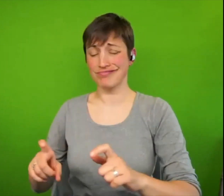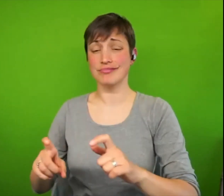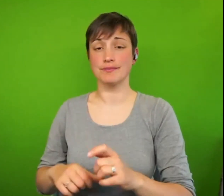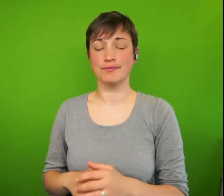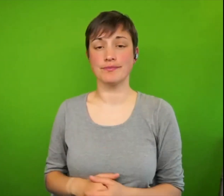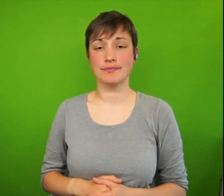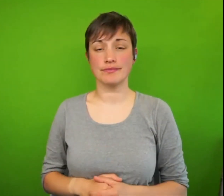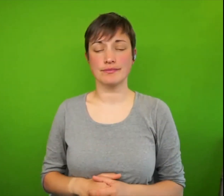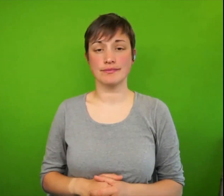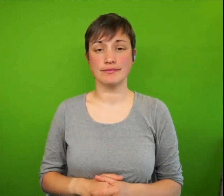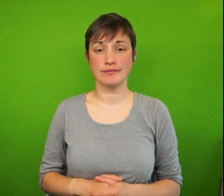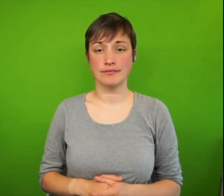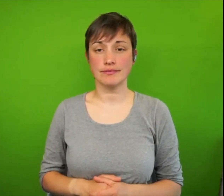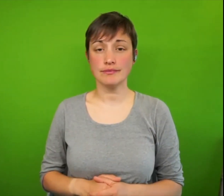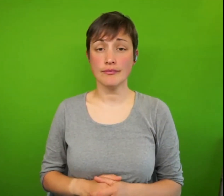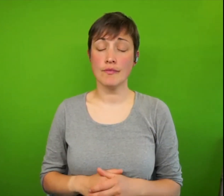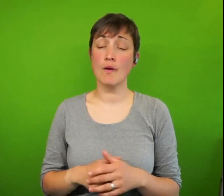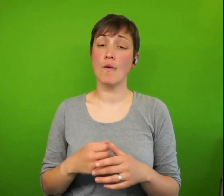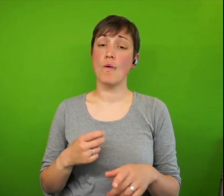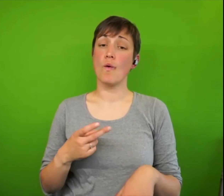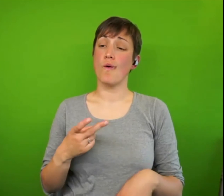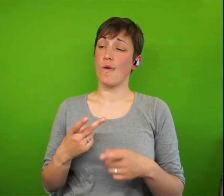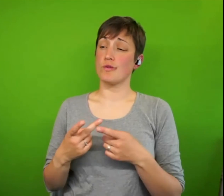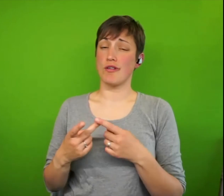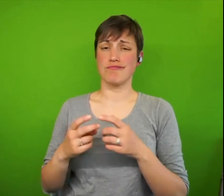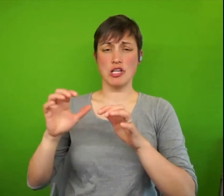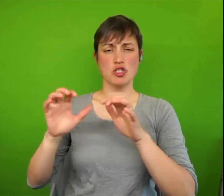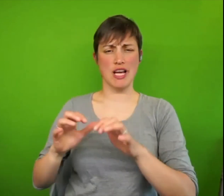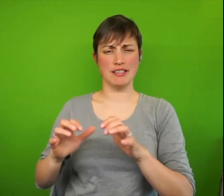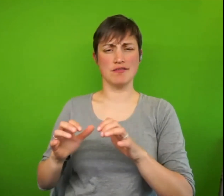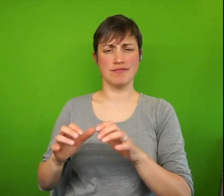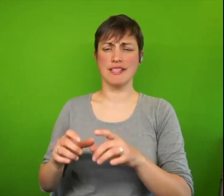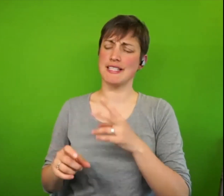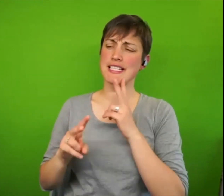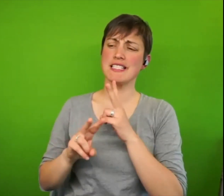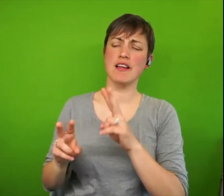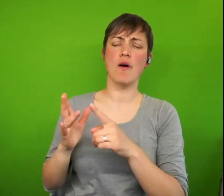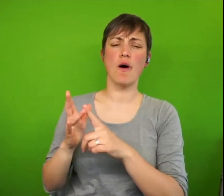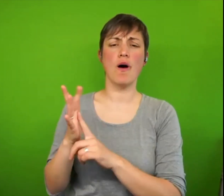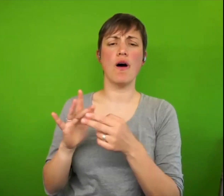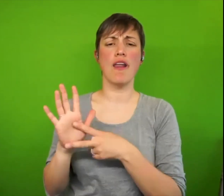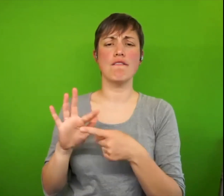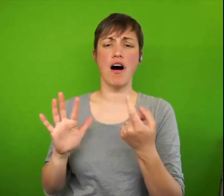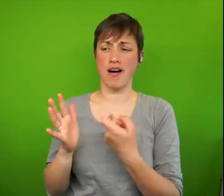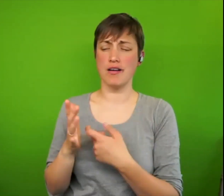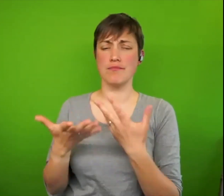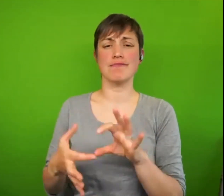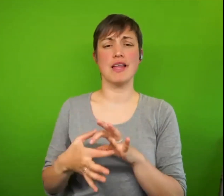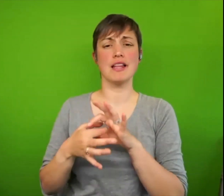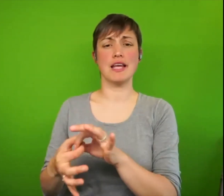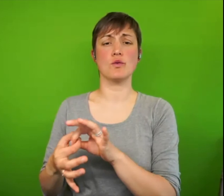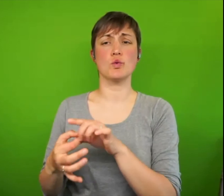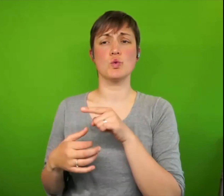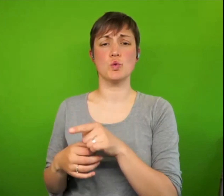out that, in the chat box, Oliver's put a link to Ruth's book, with a 20%